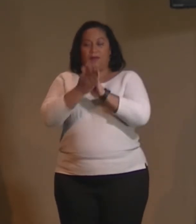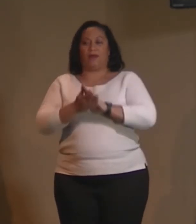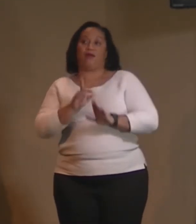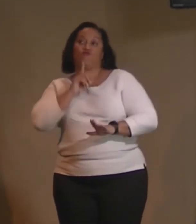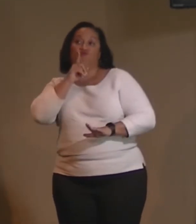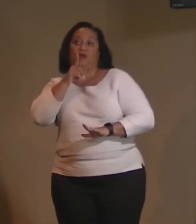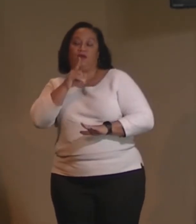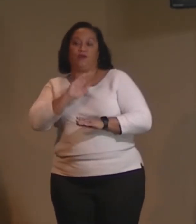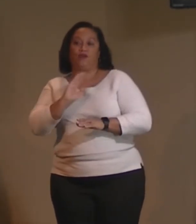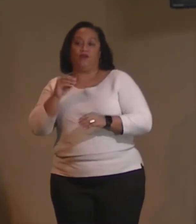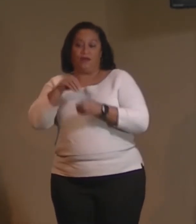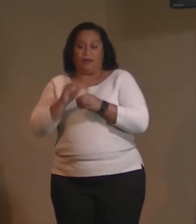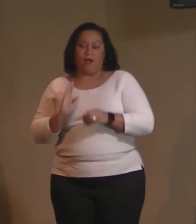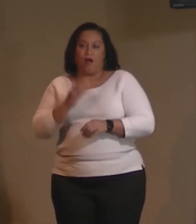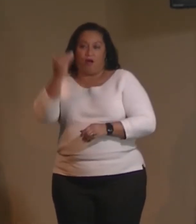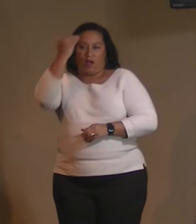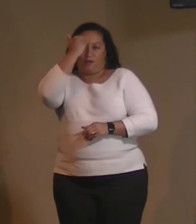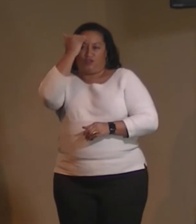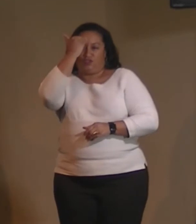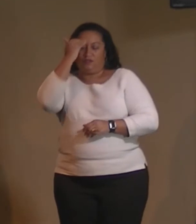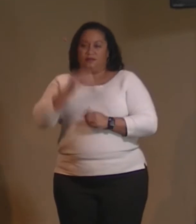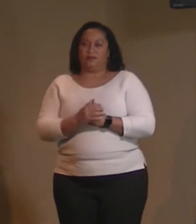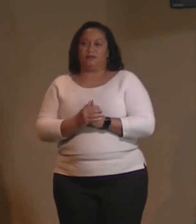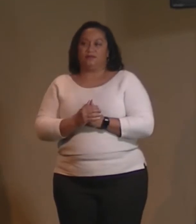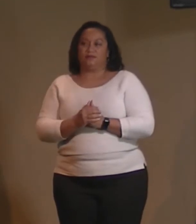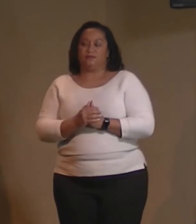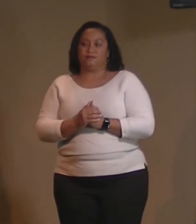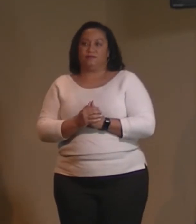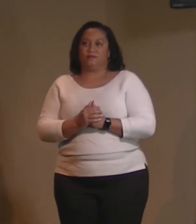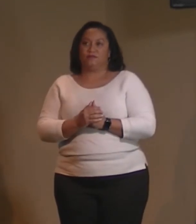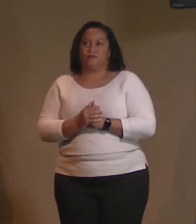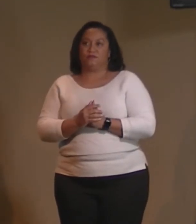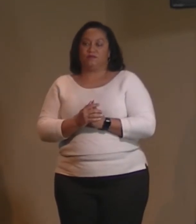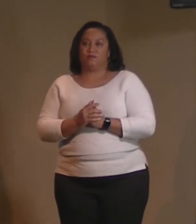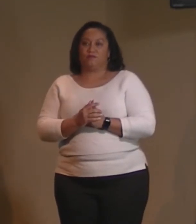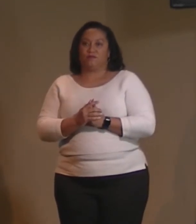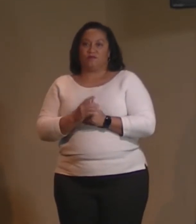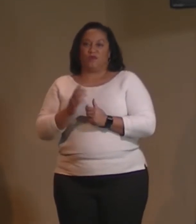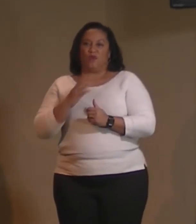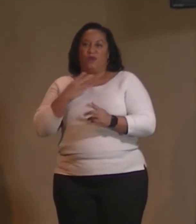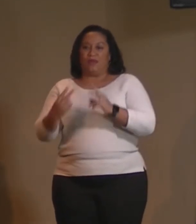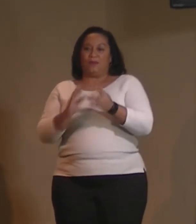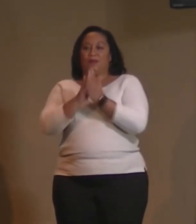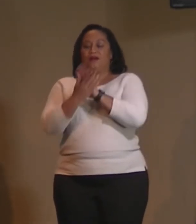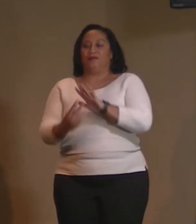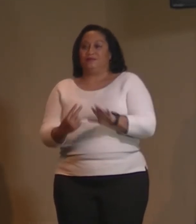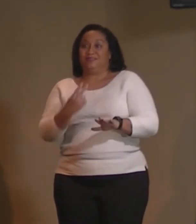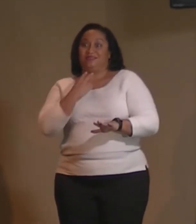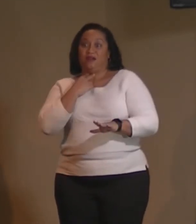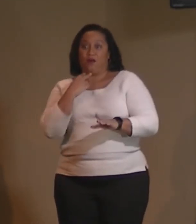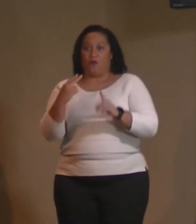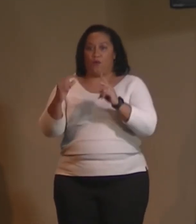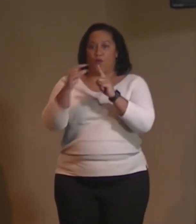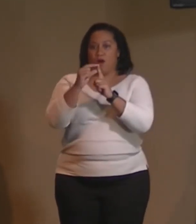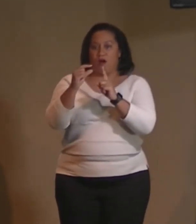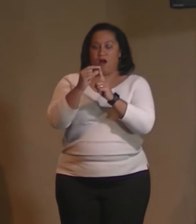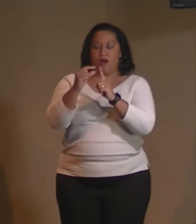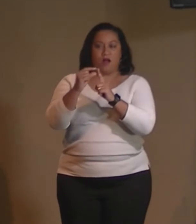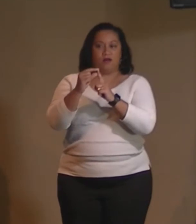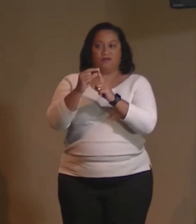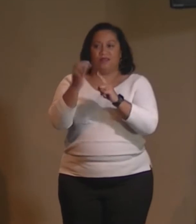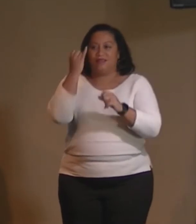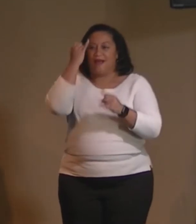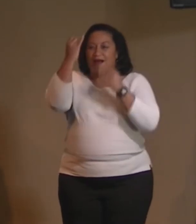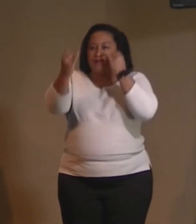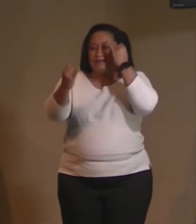We get twisted and bent up on a lot of words a lot of times, and they trip us up. We get tripped up on this